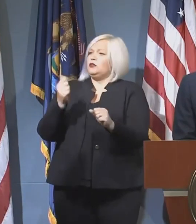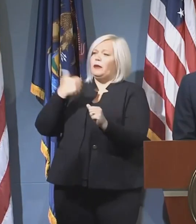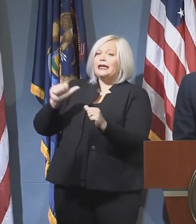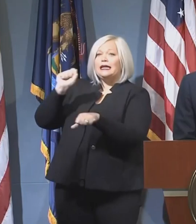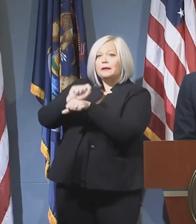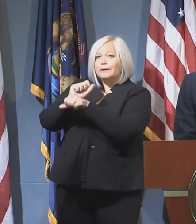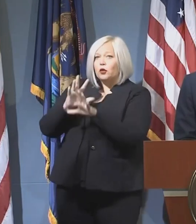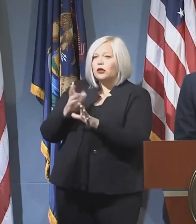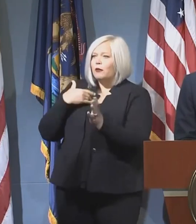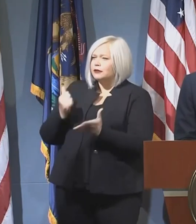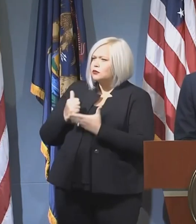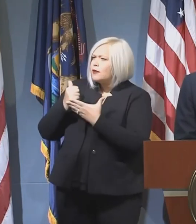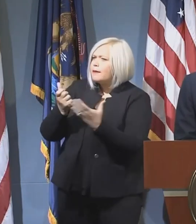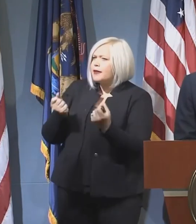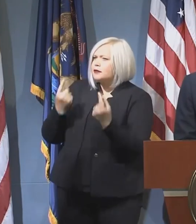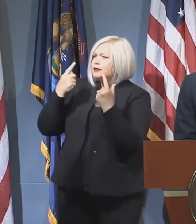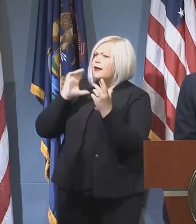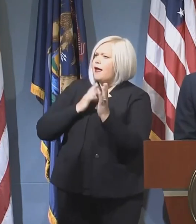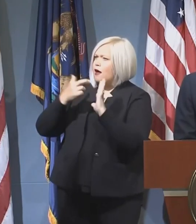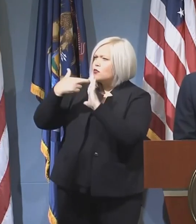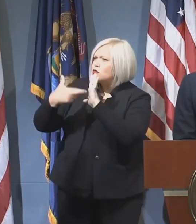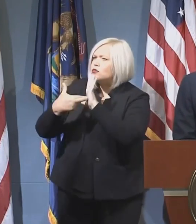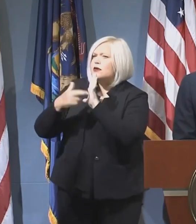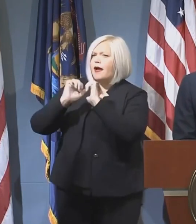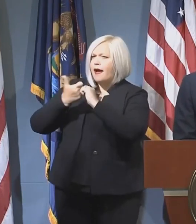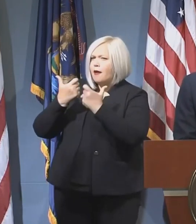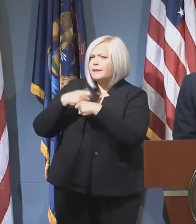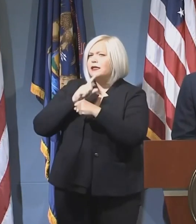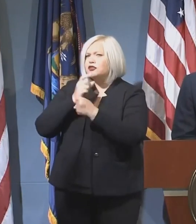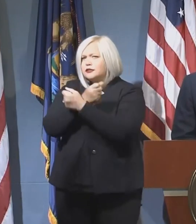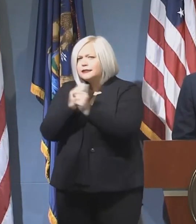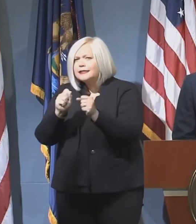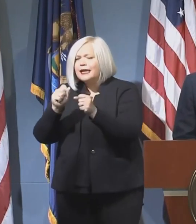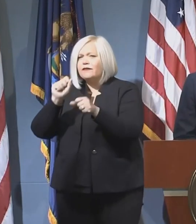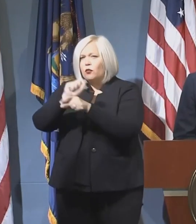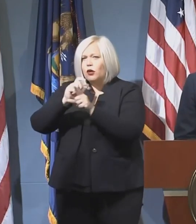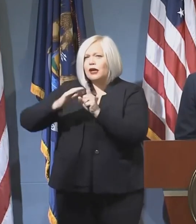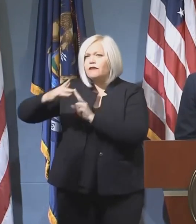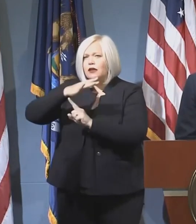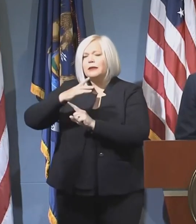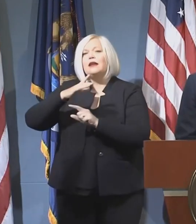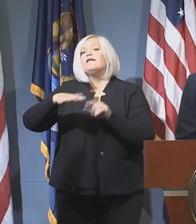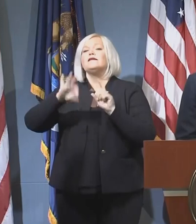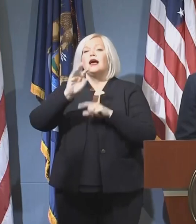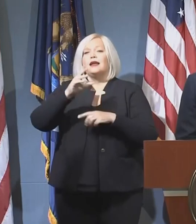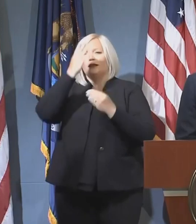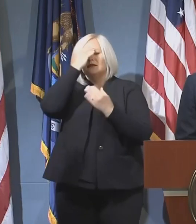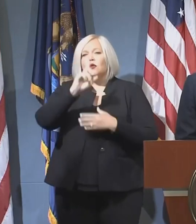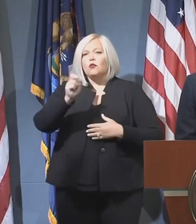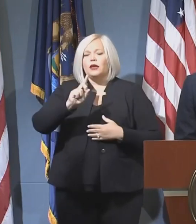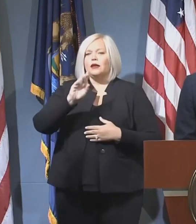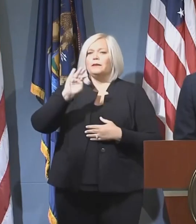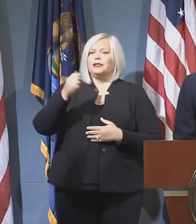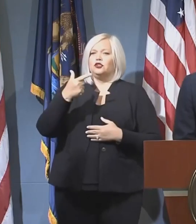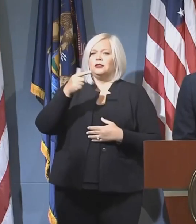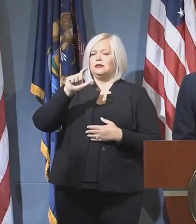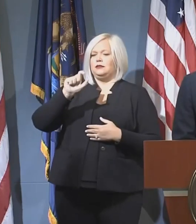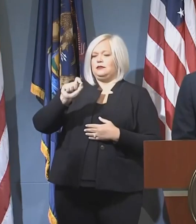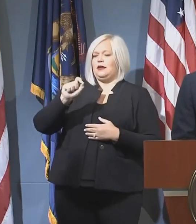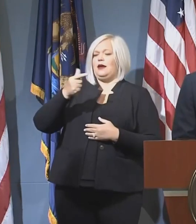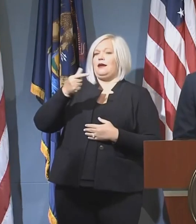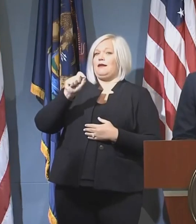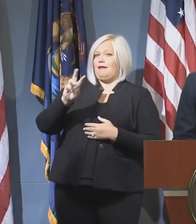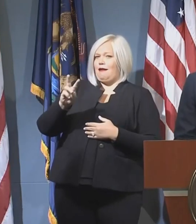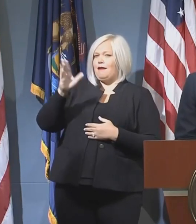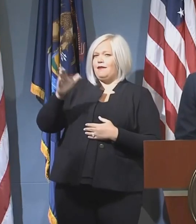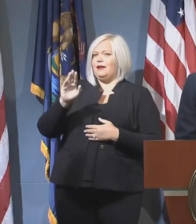who's looking to help understand what the rules are, understand best practices, can go to Michigan.gov slash COVID Workplace Safety.